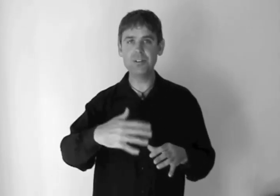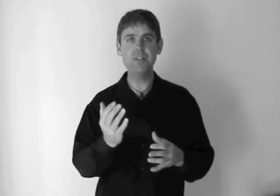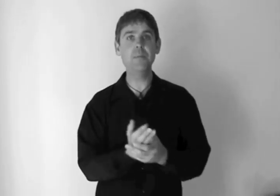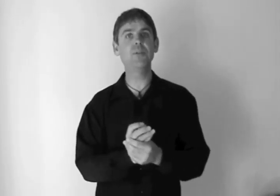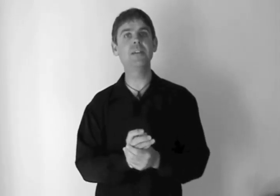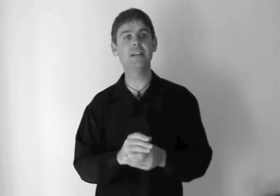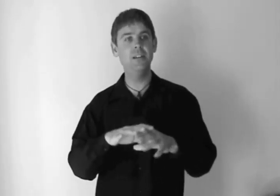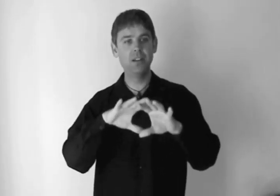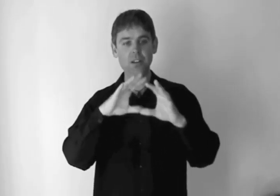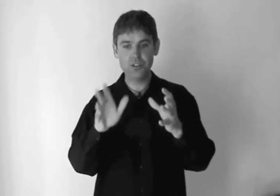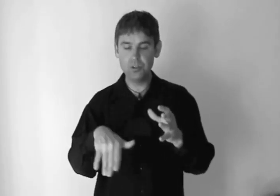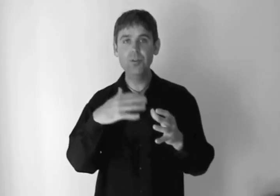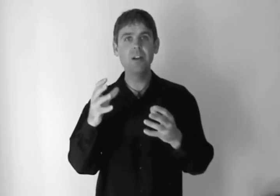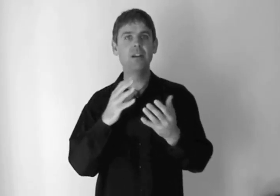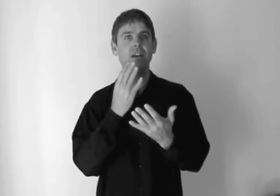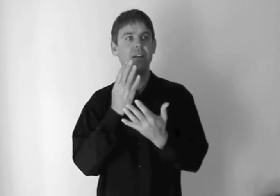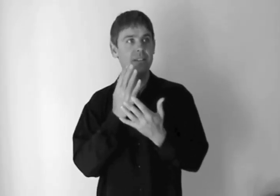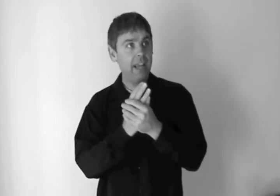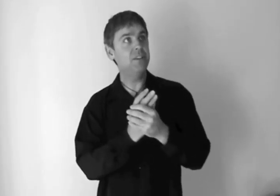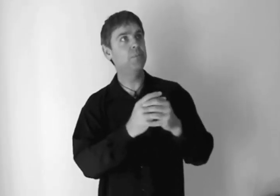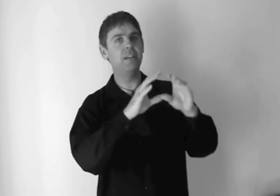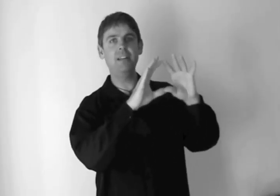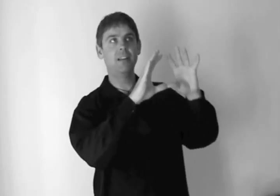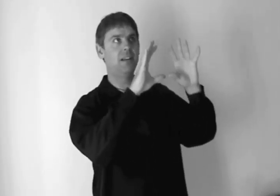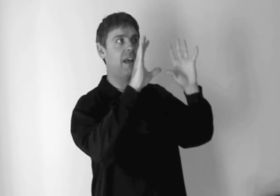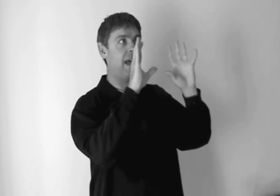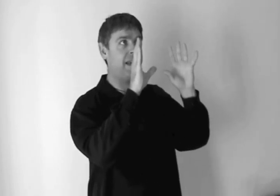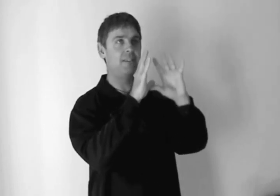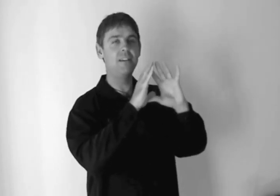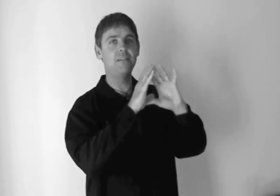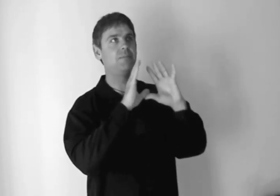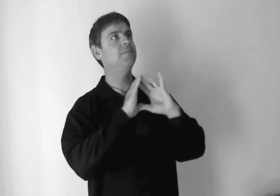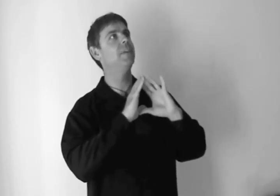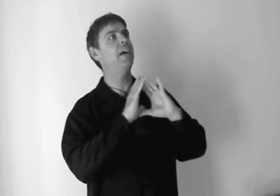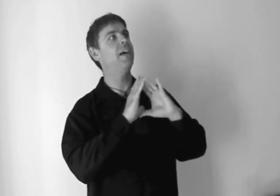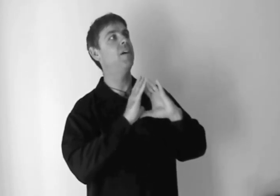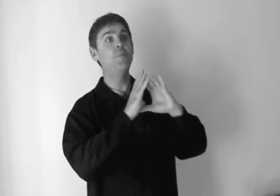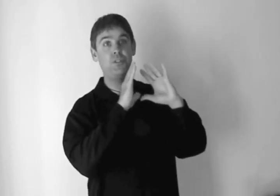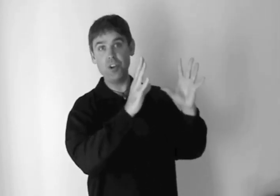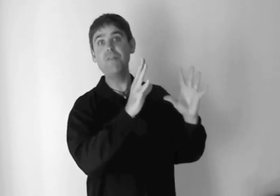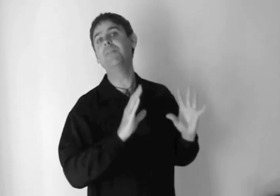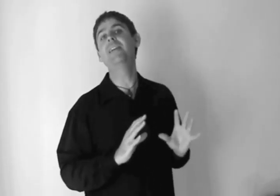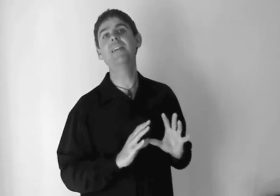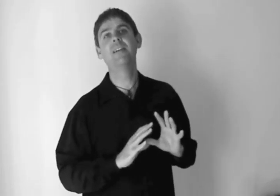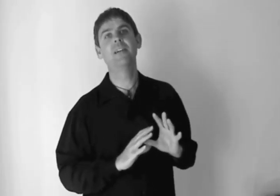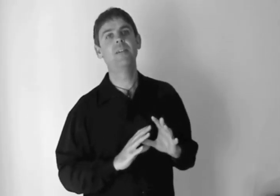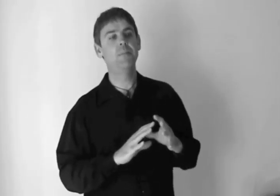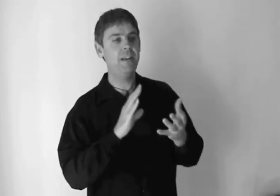can develop your conducting to tangibly and observably be